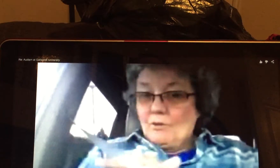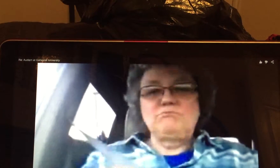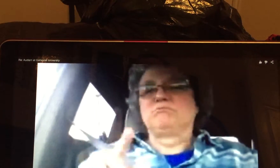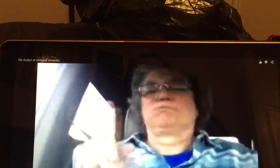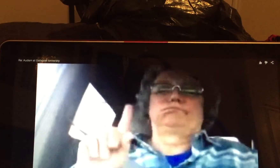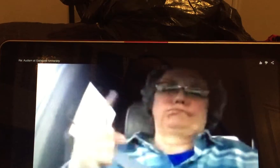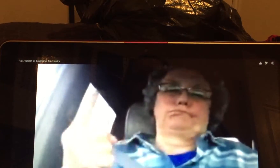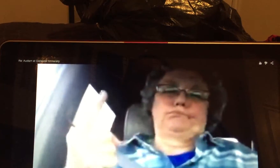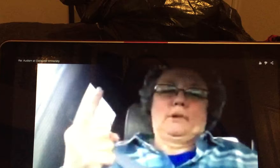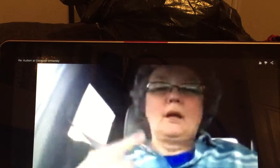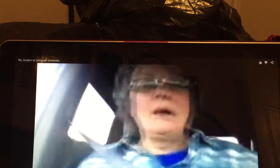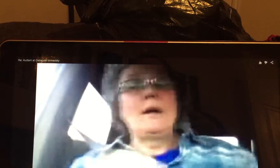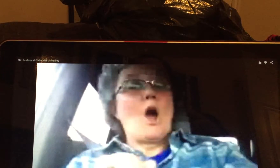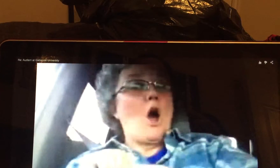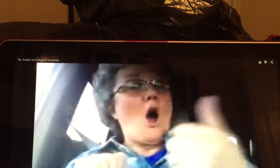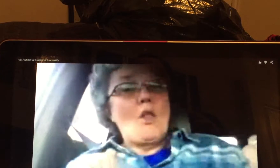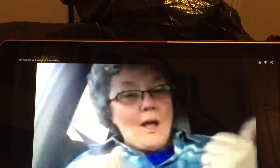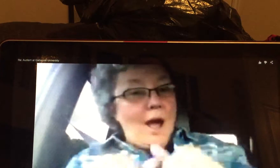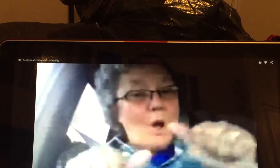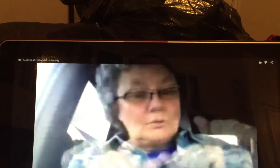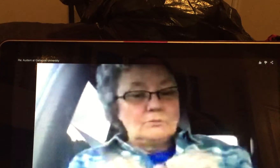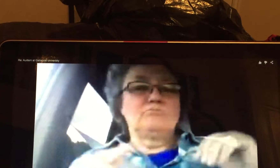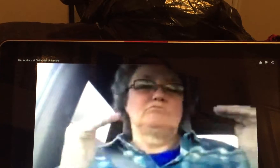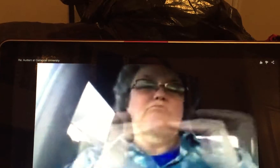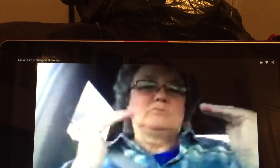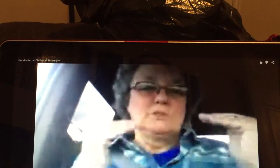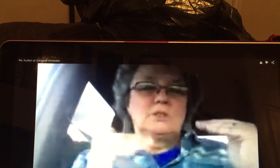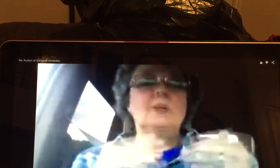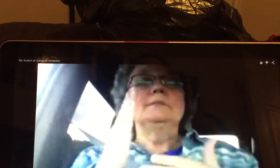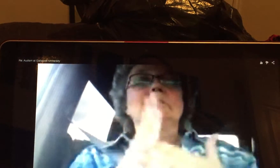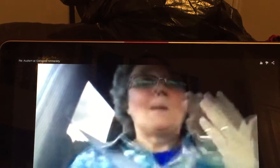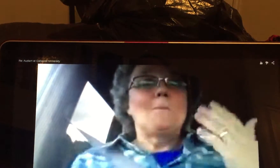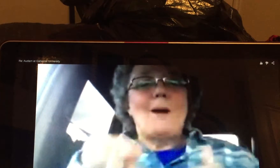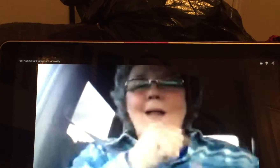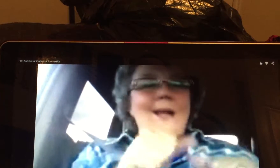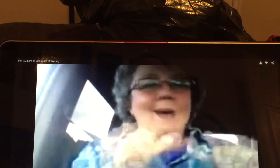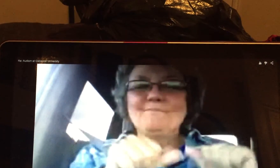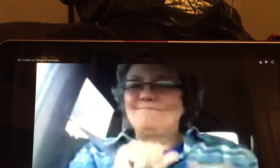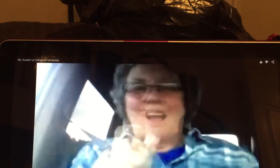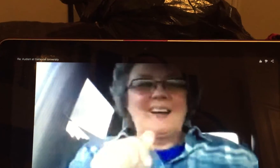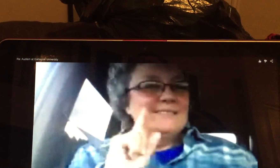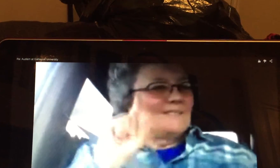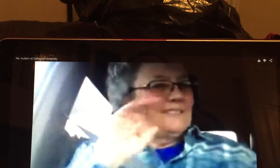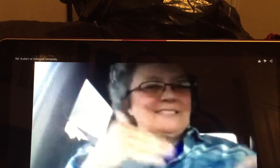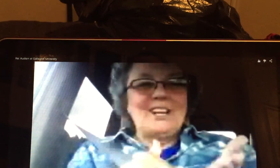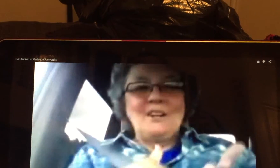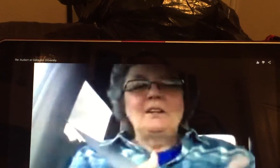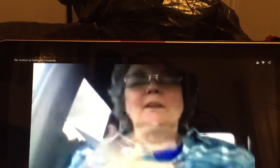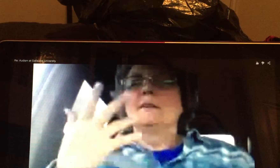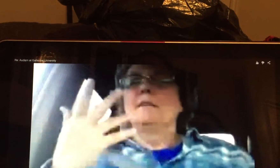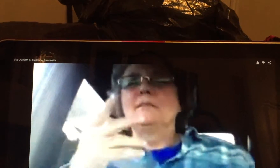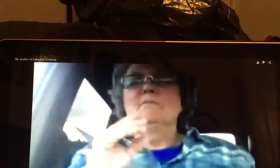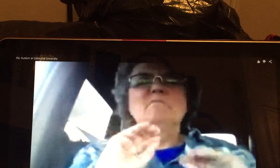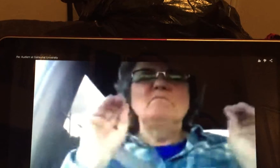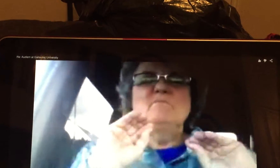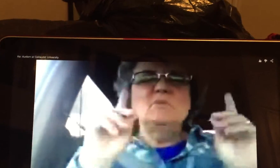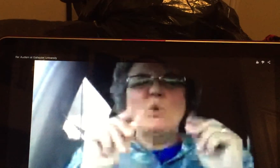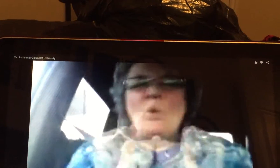and in that area alone you know and but not I'm sorry not in only that area but in other areas as